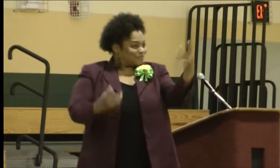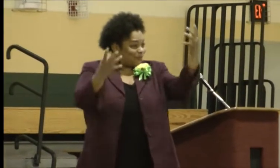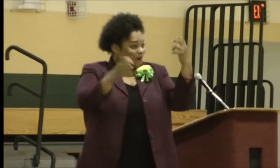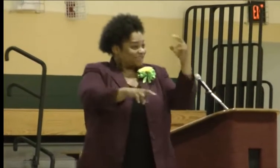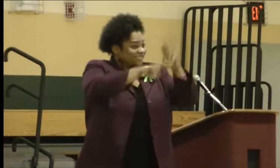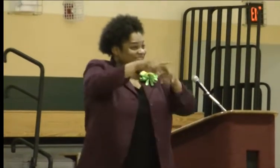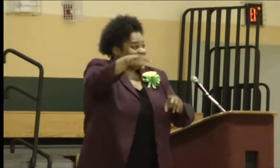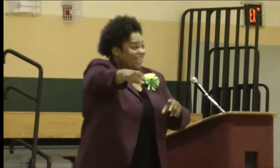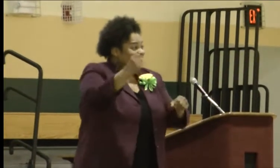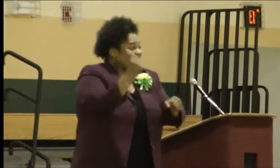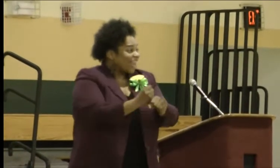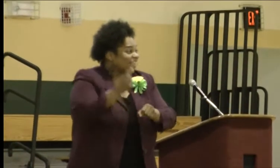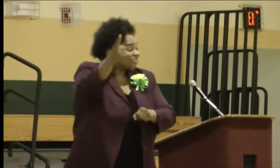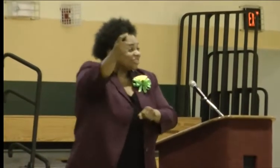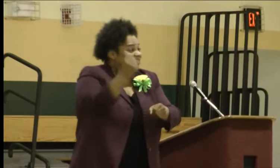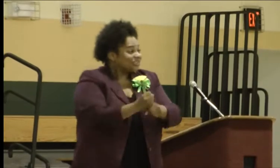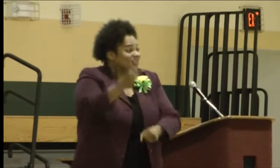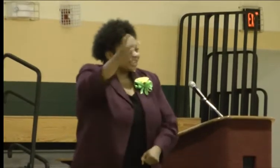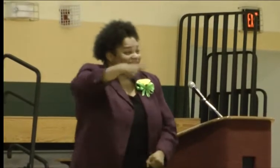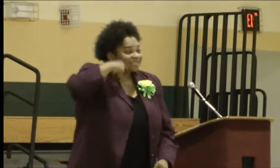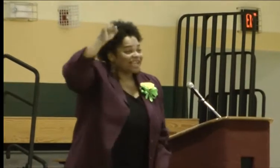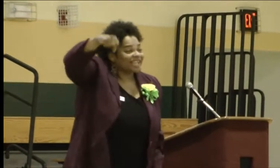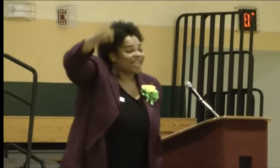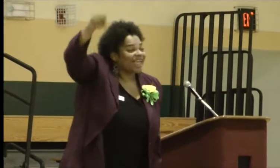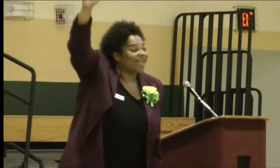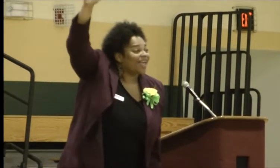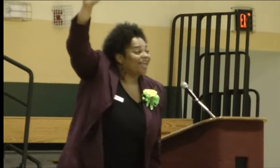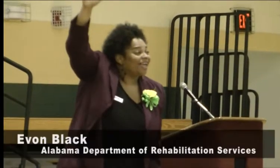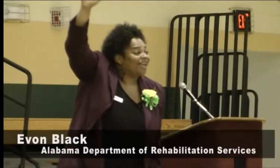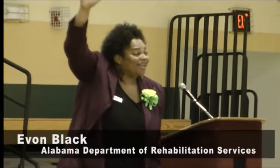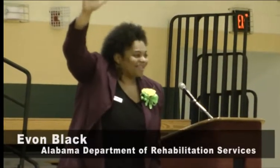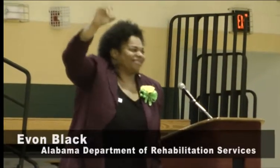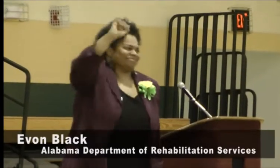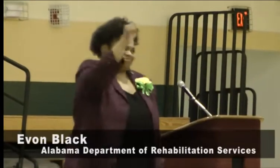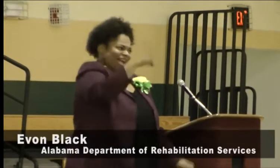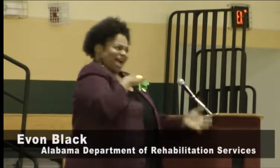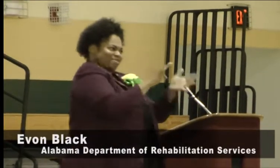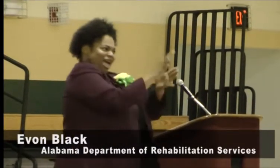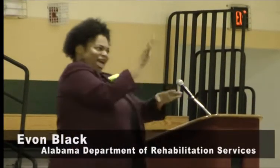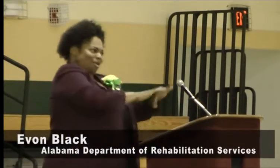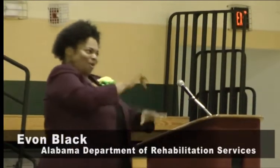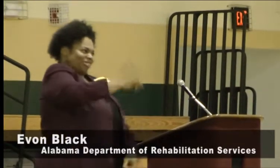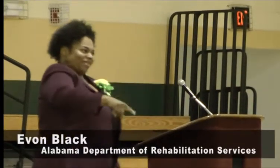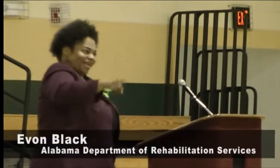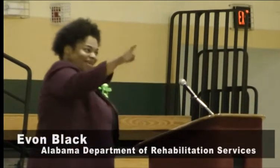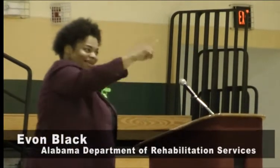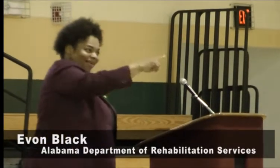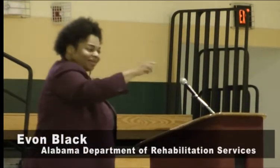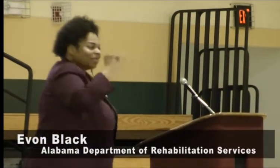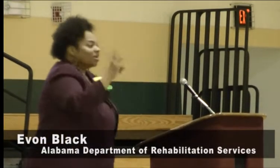I want you to look at these graduates. You may be sitting there next year or year after, right? I'm counting on them.